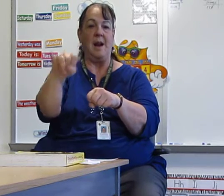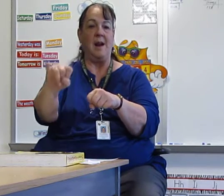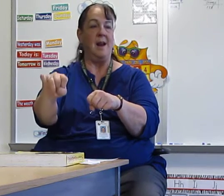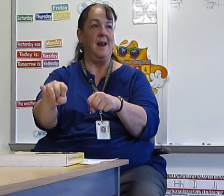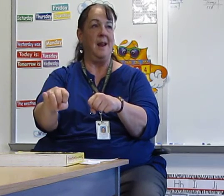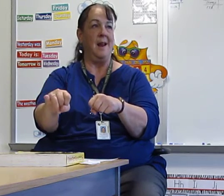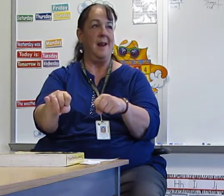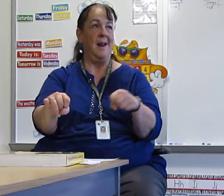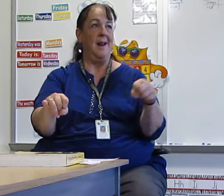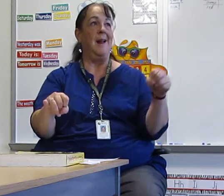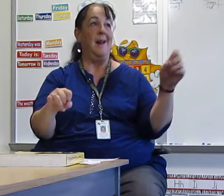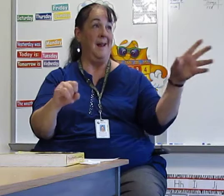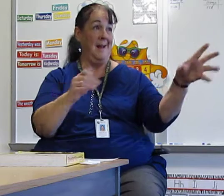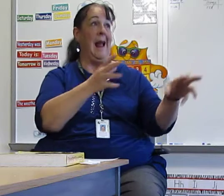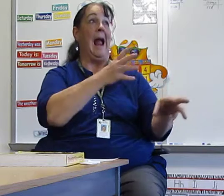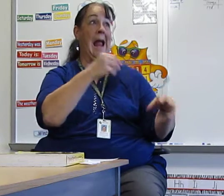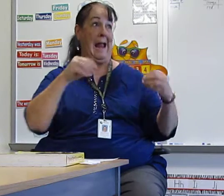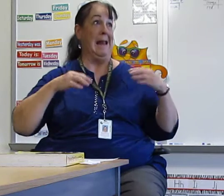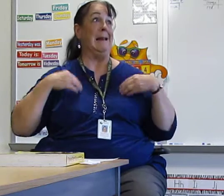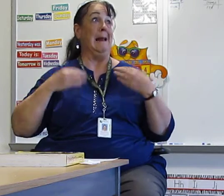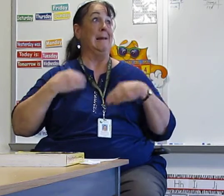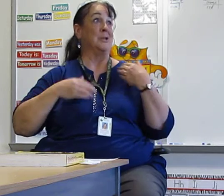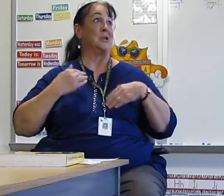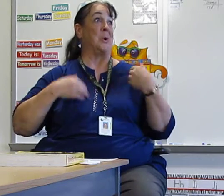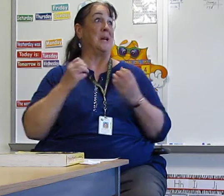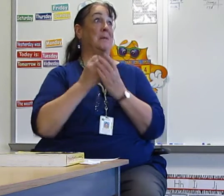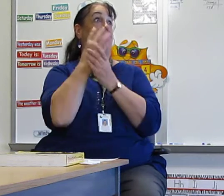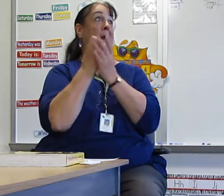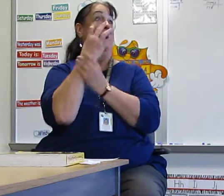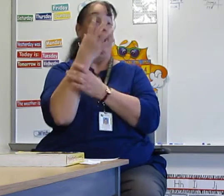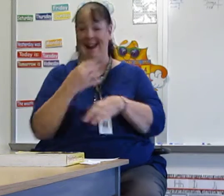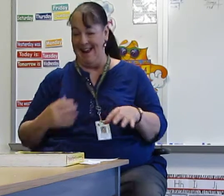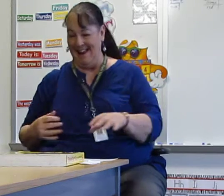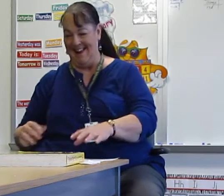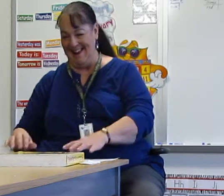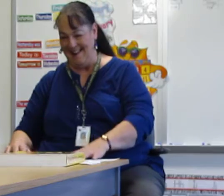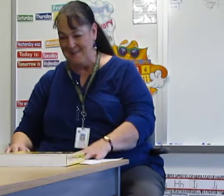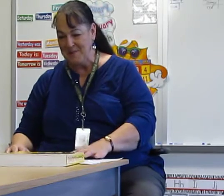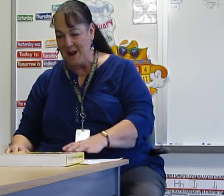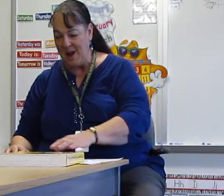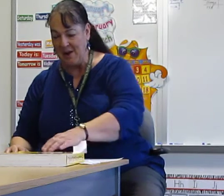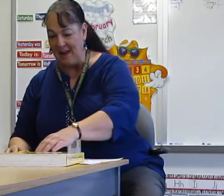and enjoy spring. Okay.